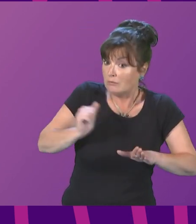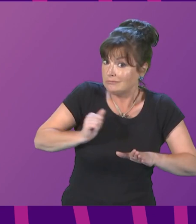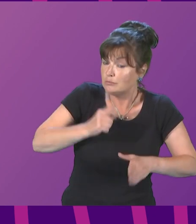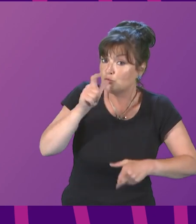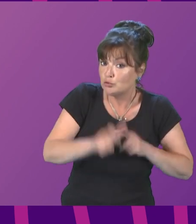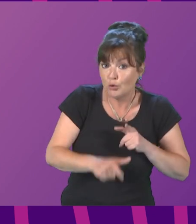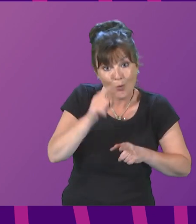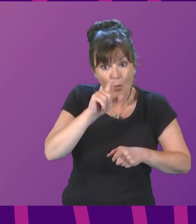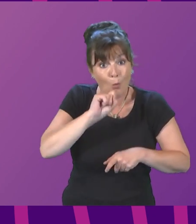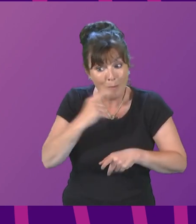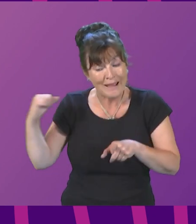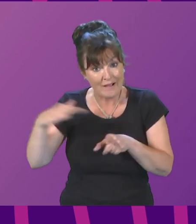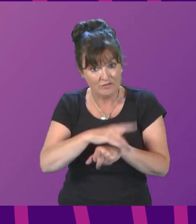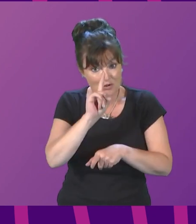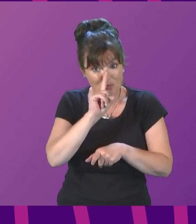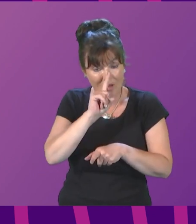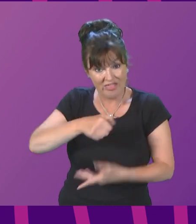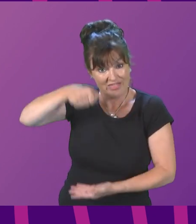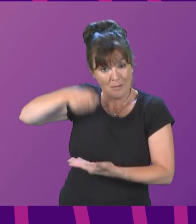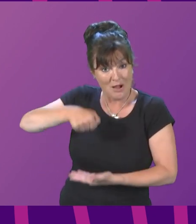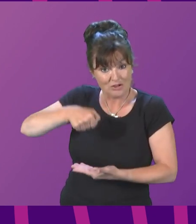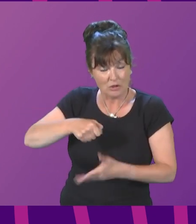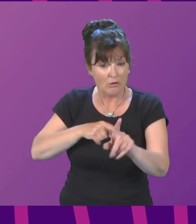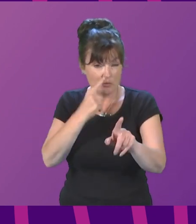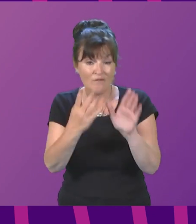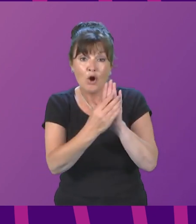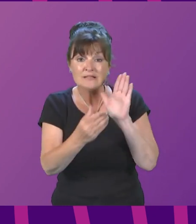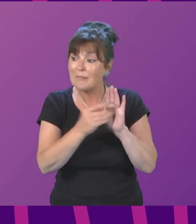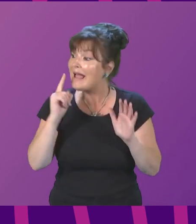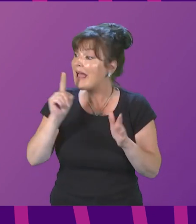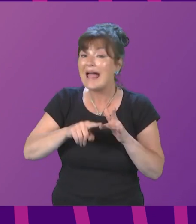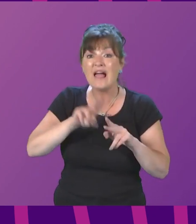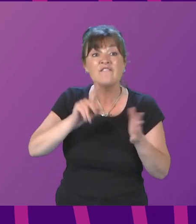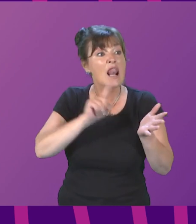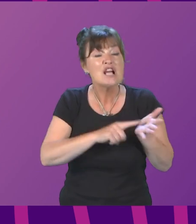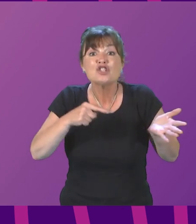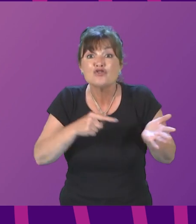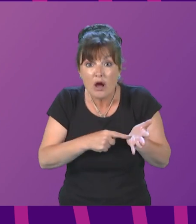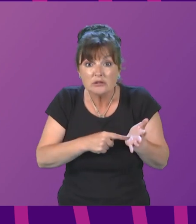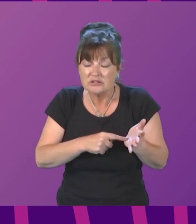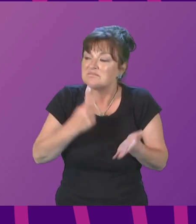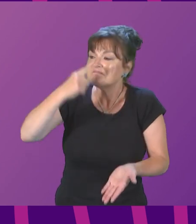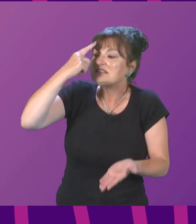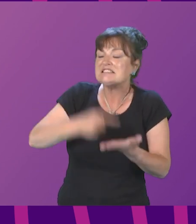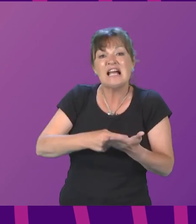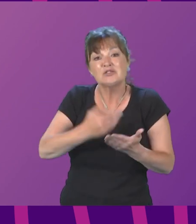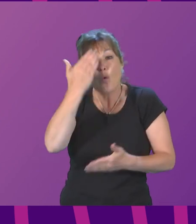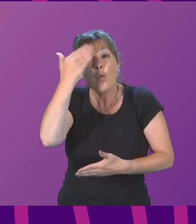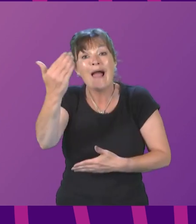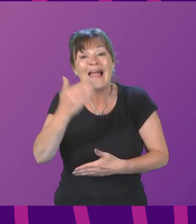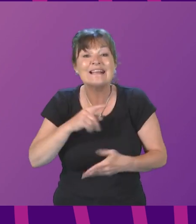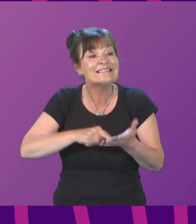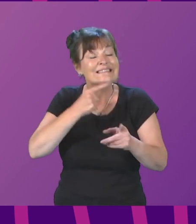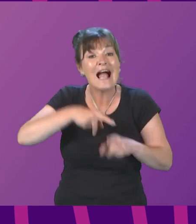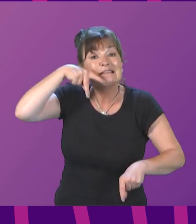For example, if List Trust decides to pay for irresponsible and regressive tax cuts by reducing